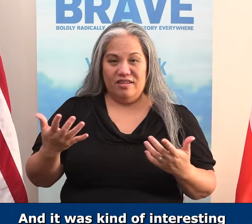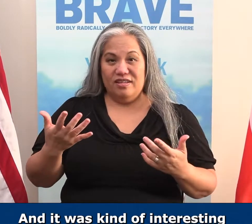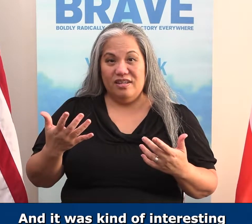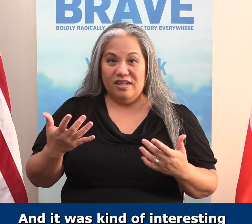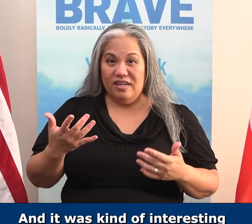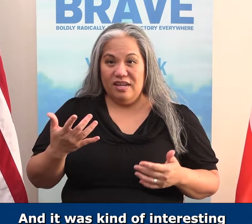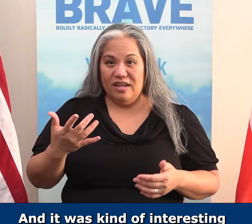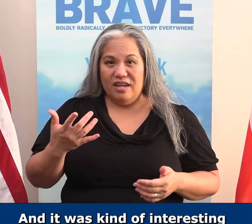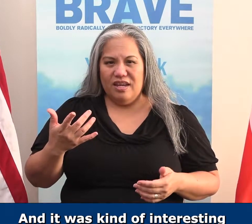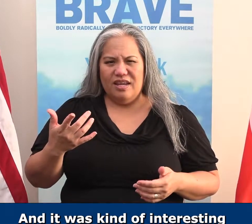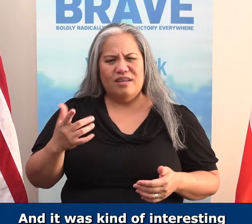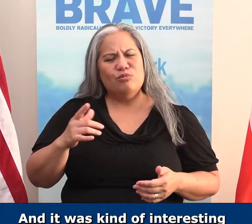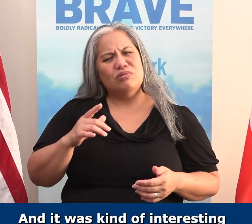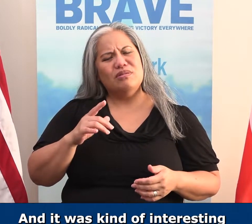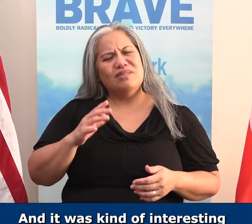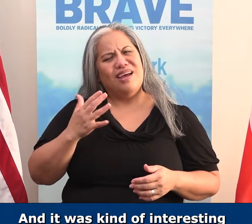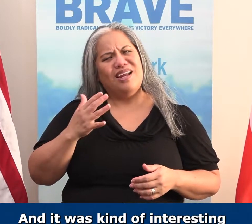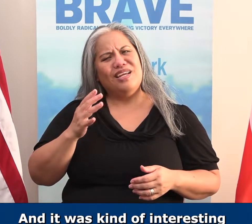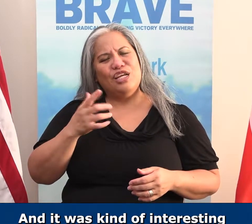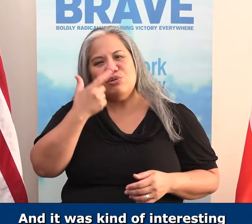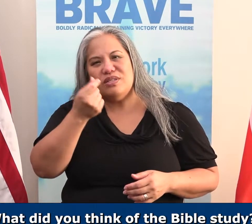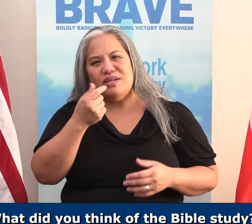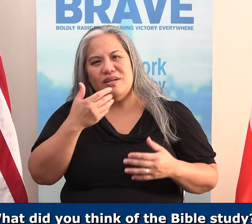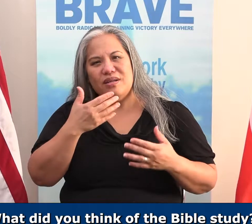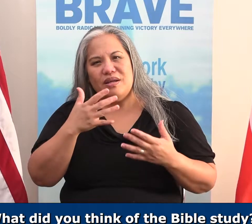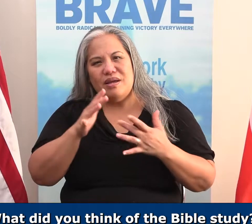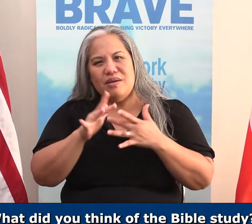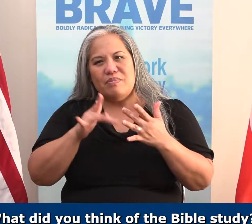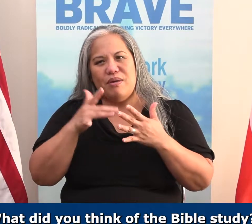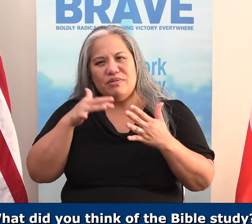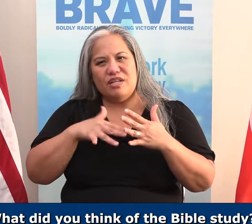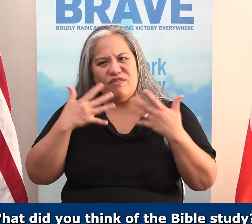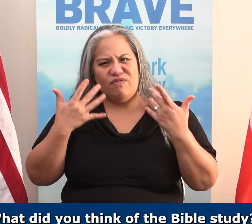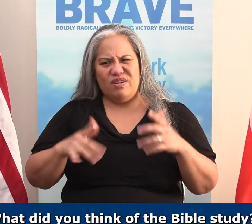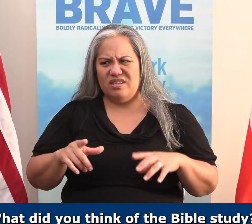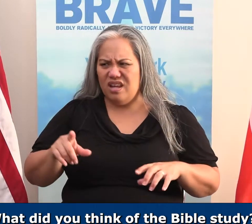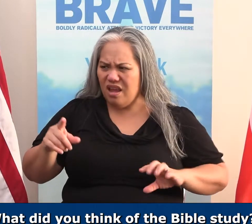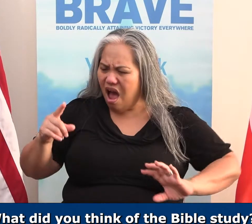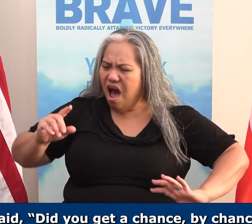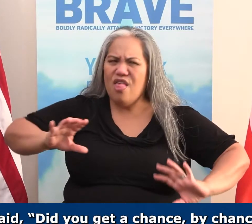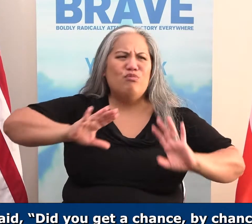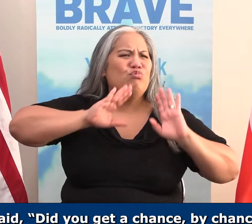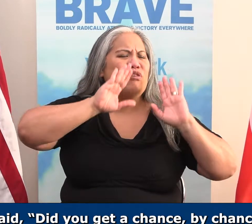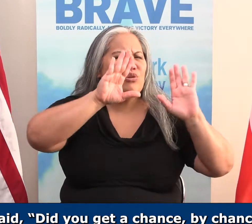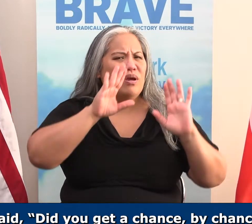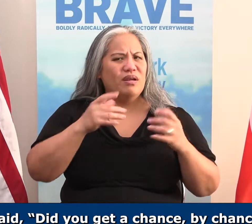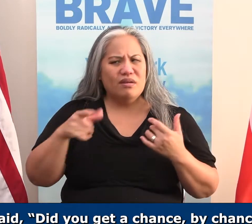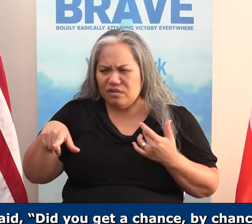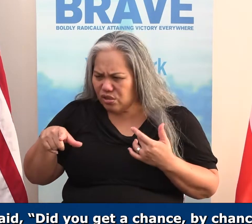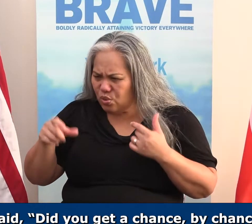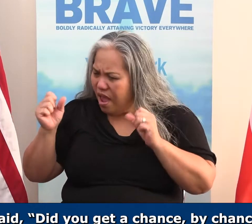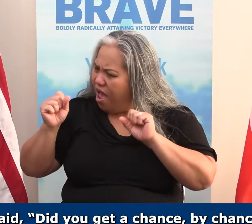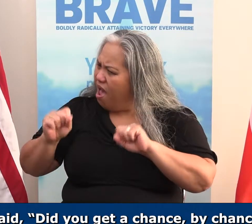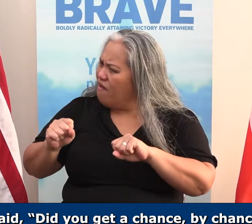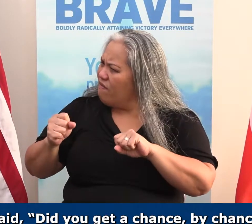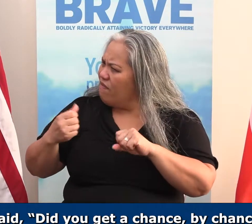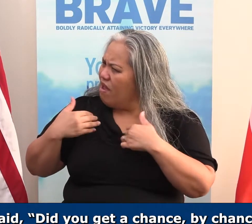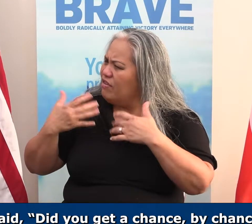And it was kind of interesting because then after the Bible study, said, What did you think the Bible study? He says, This was great. I said, Did you get a chance to read the book of John?